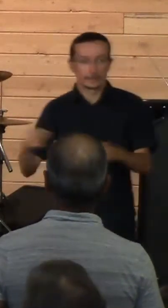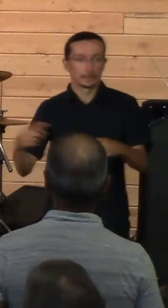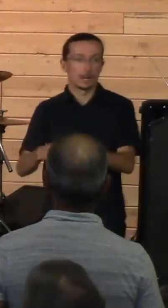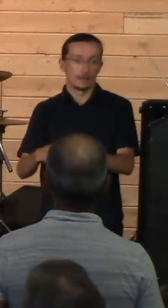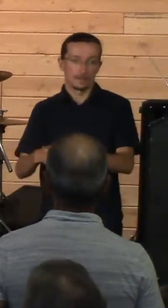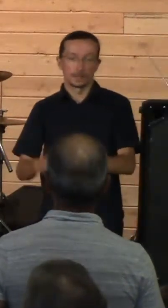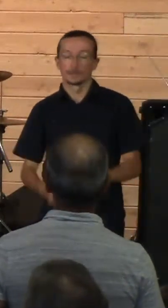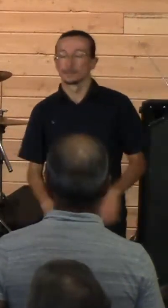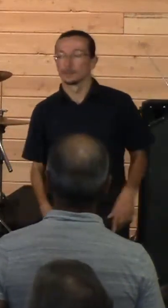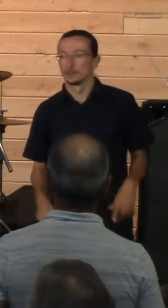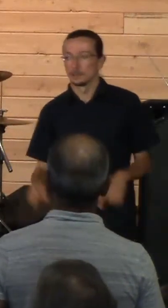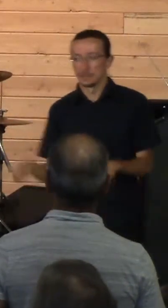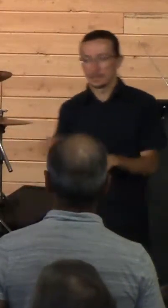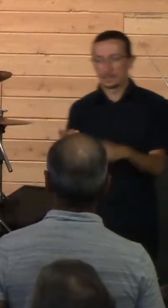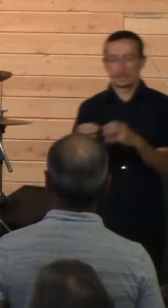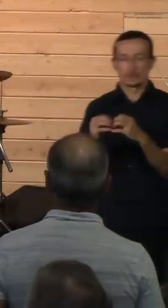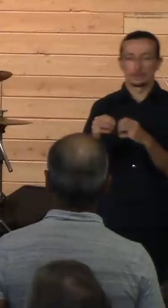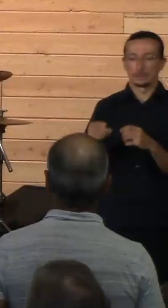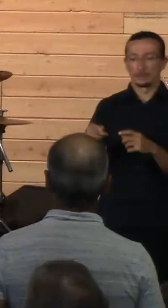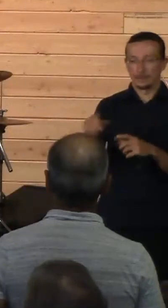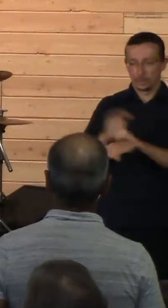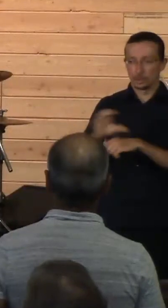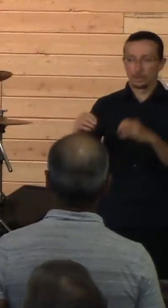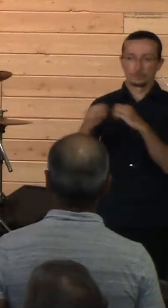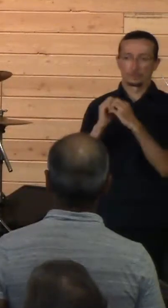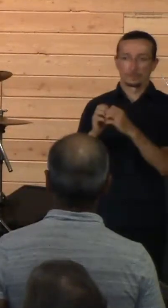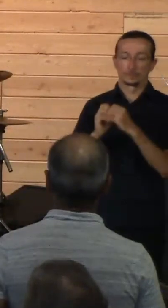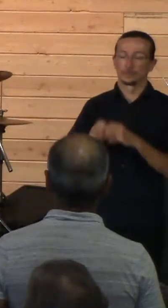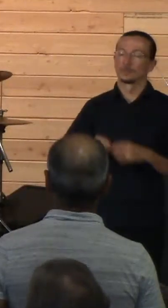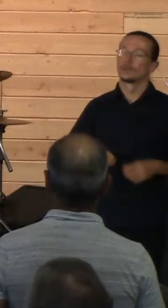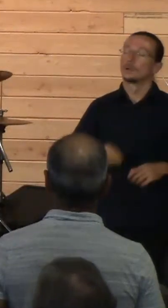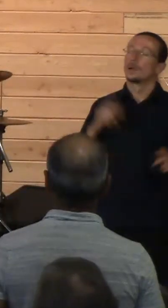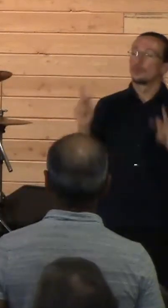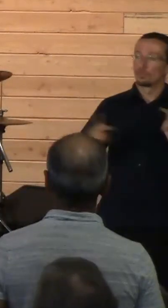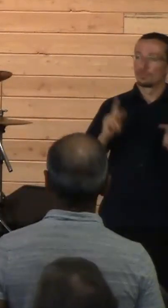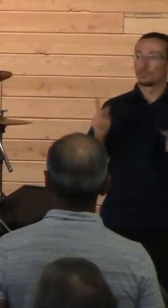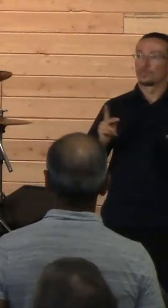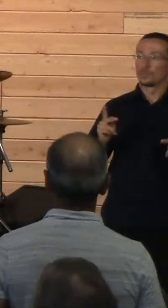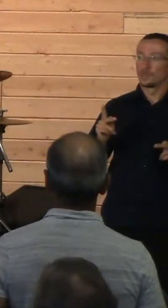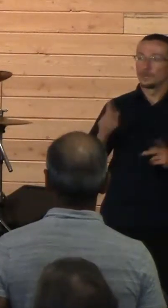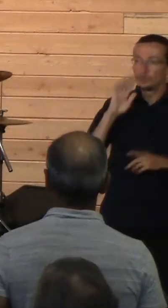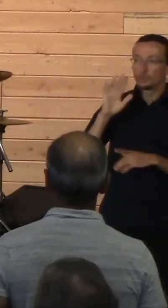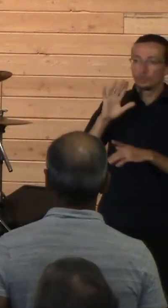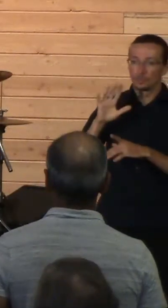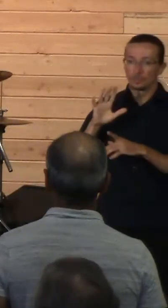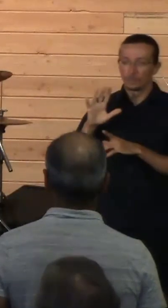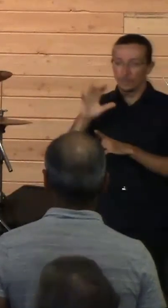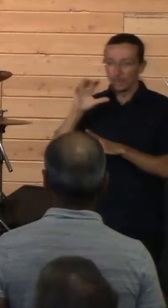They were dealing with people coming at them from all sides.